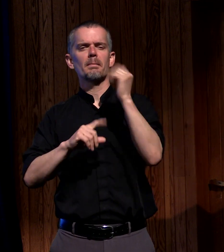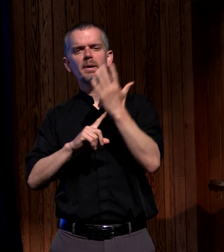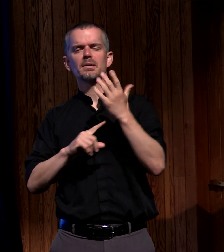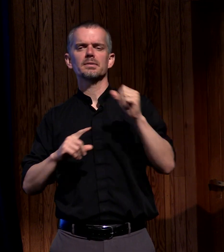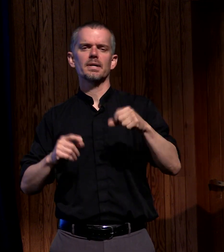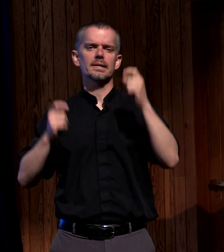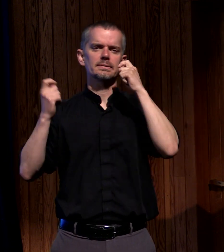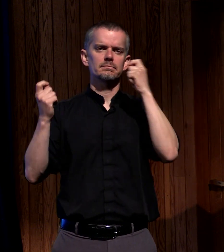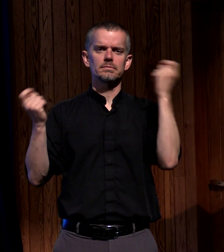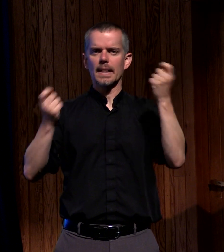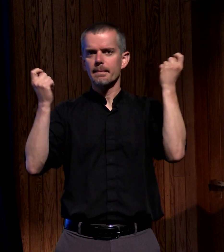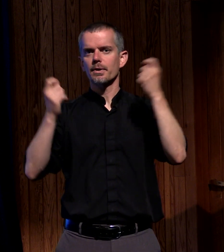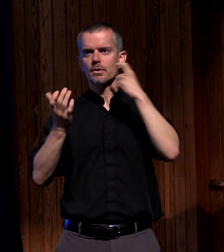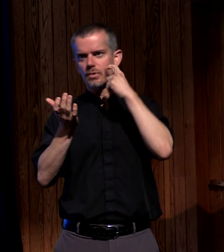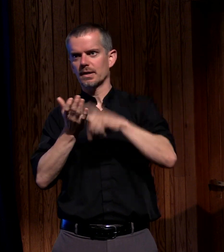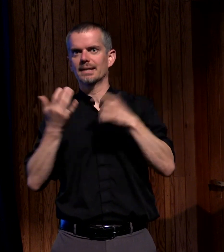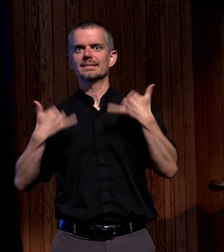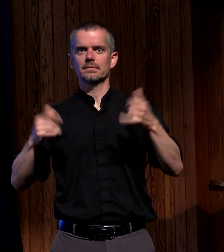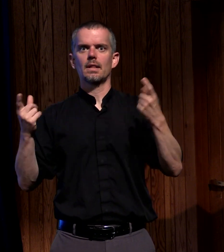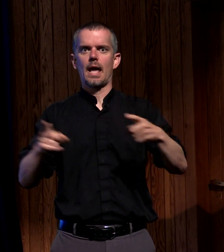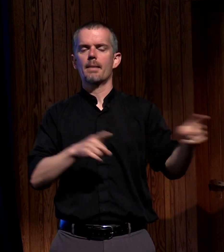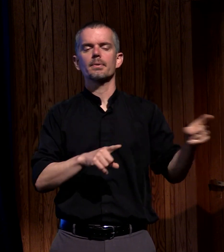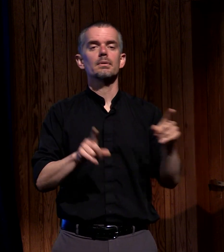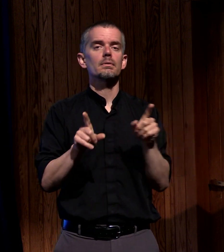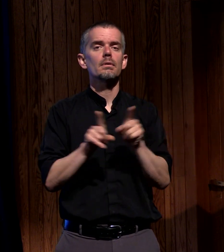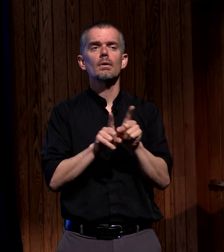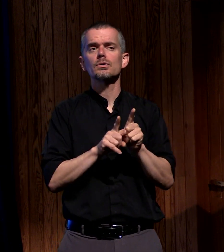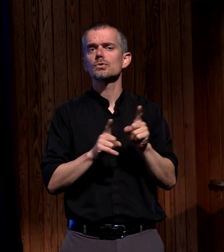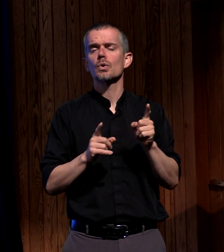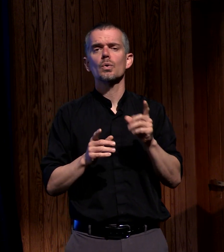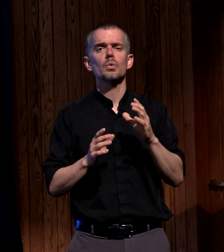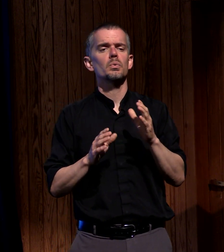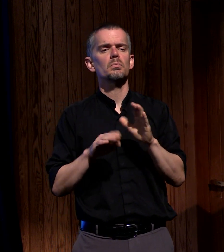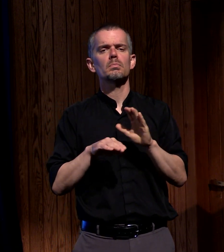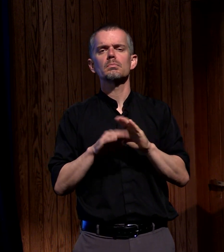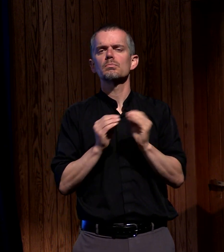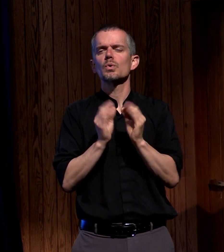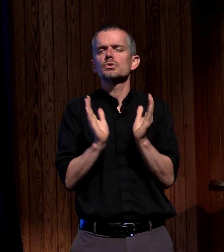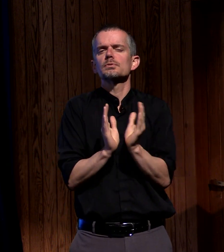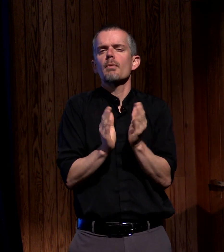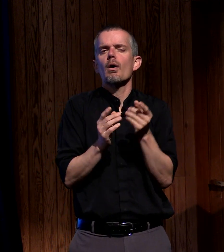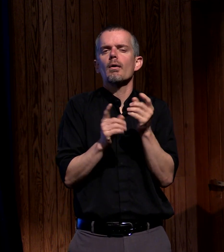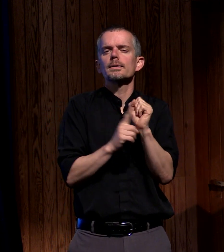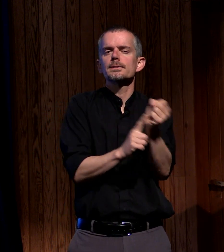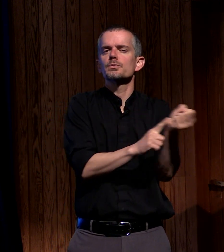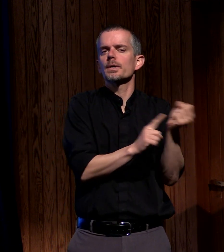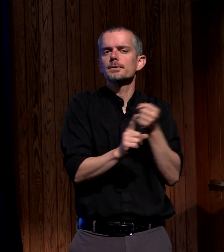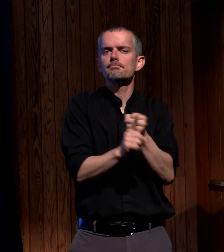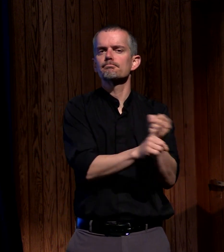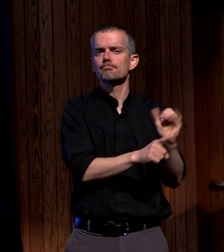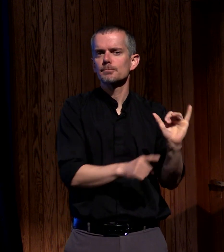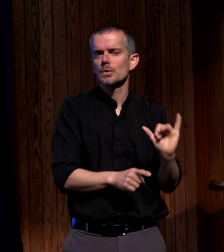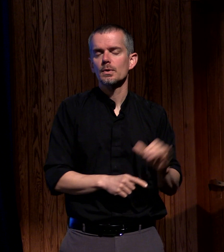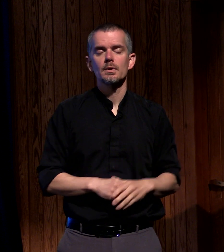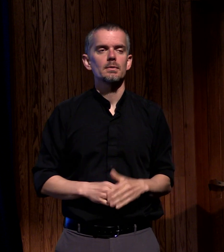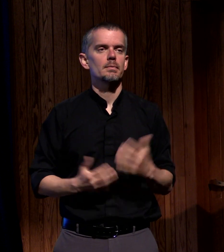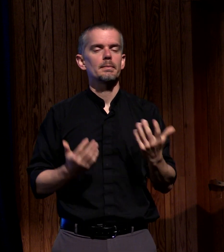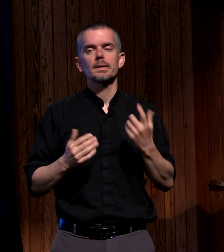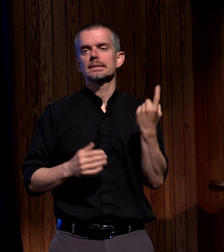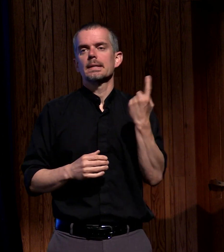recognize still happen oftentimes it happens on smaller levels as well a person that has been walking with issues